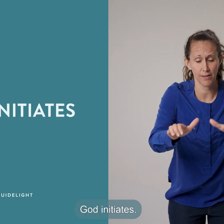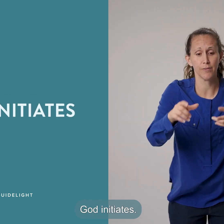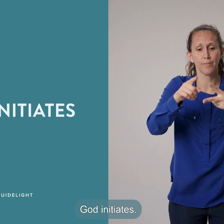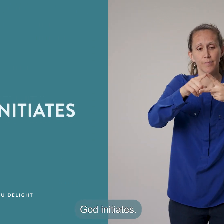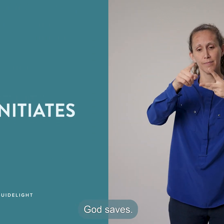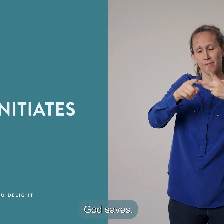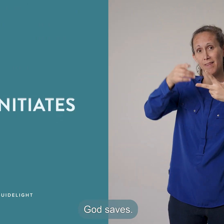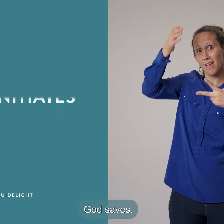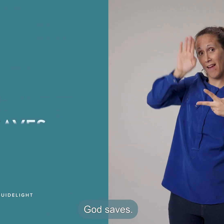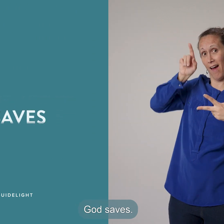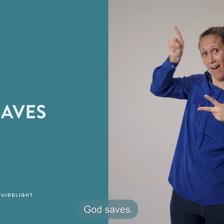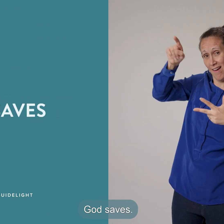God saves.